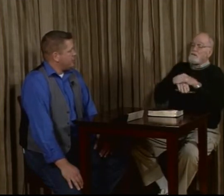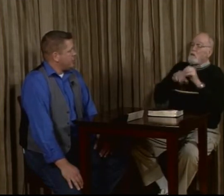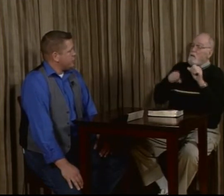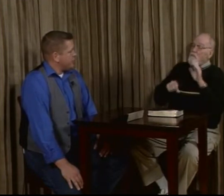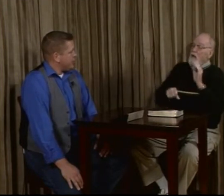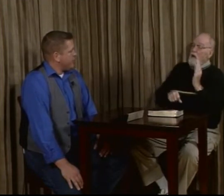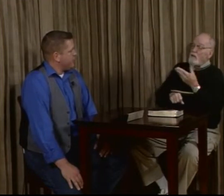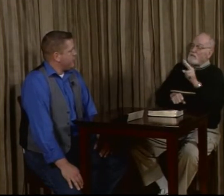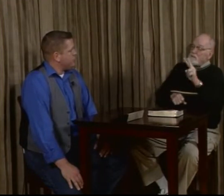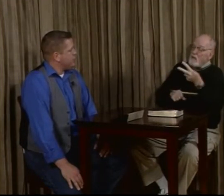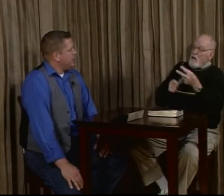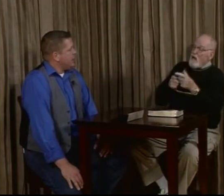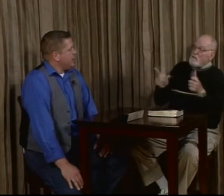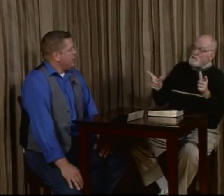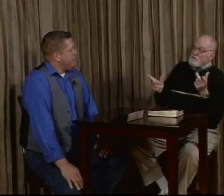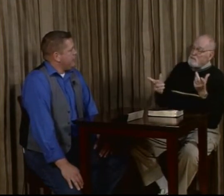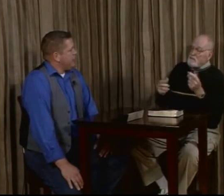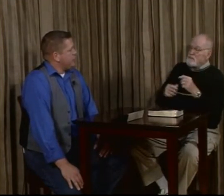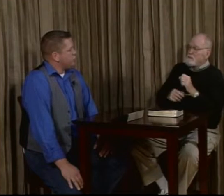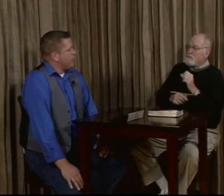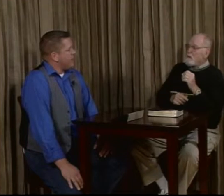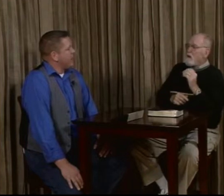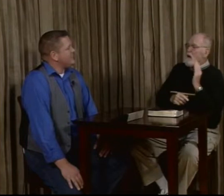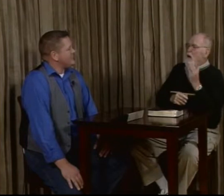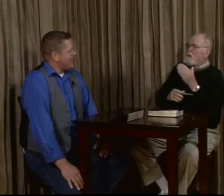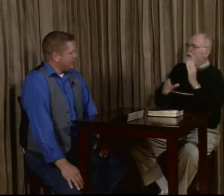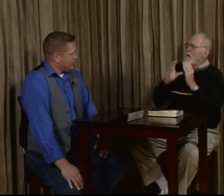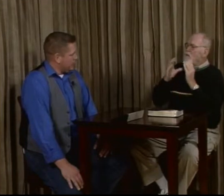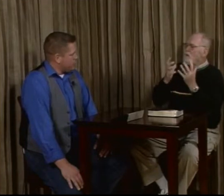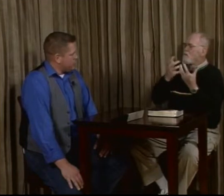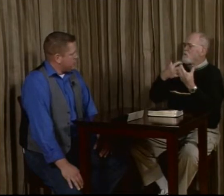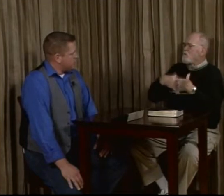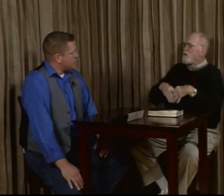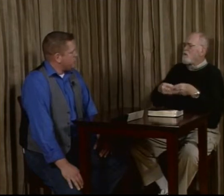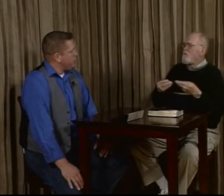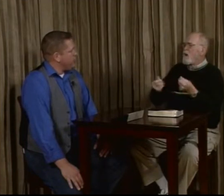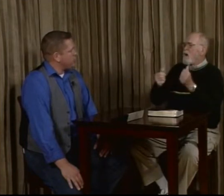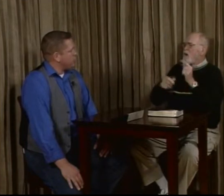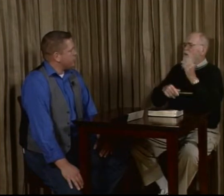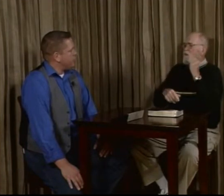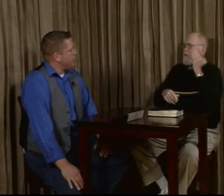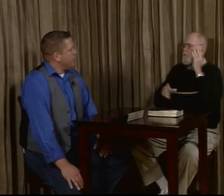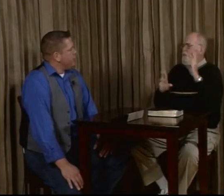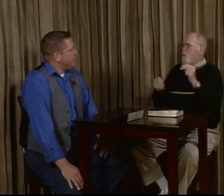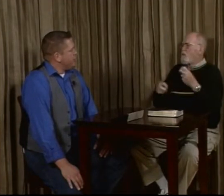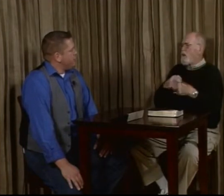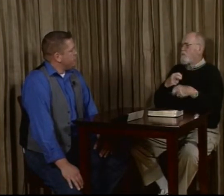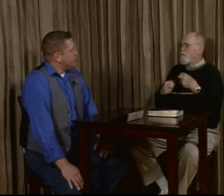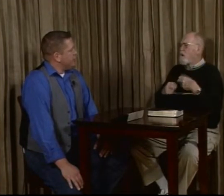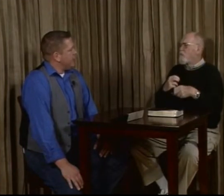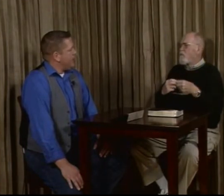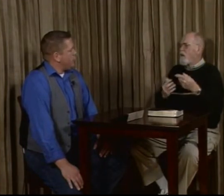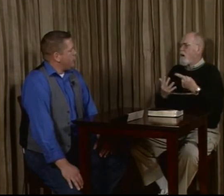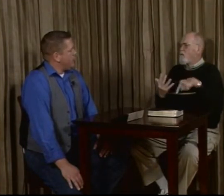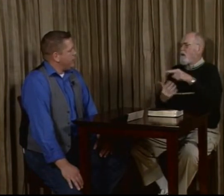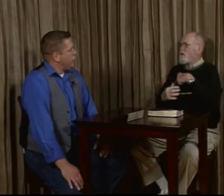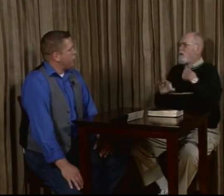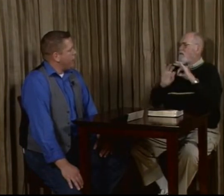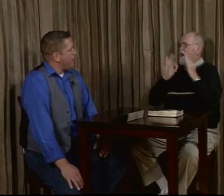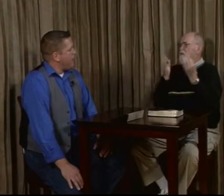Sign Language was our native language. And maybe English would be my second language. And so communication worked out very fluently at home. We had no problem